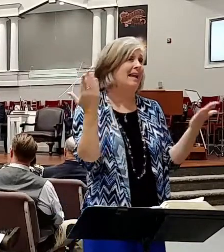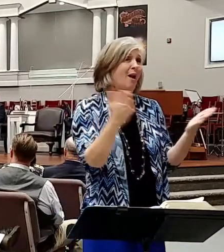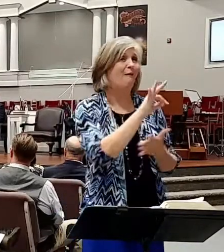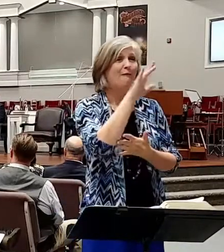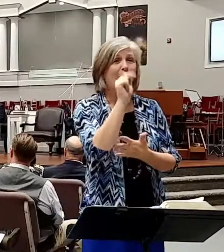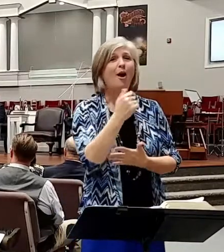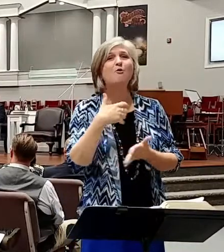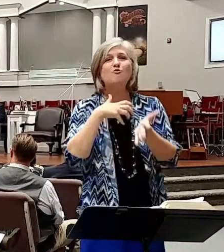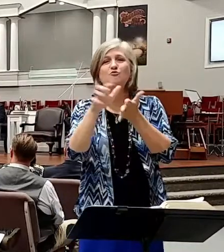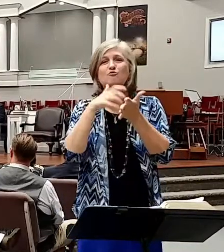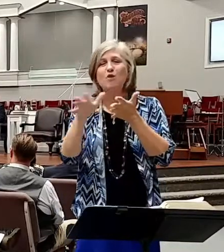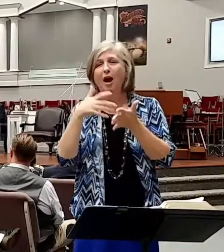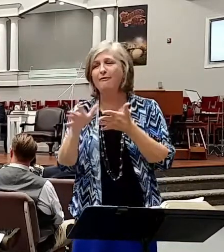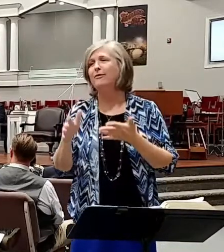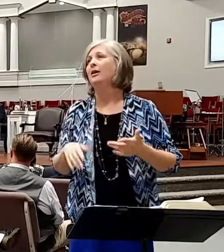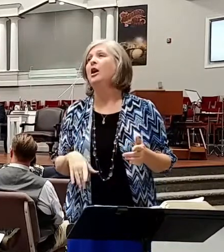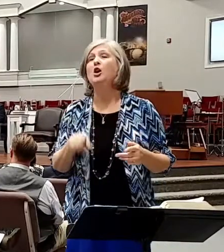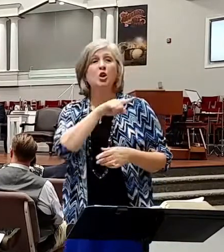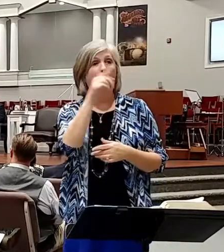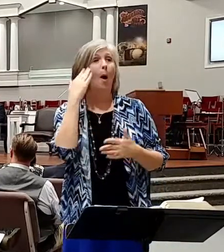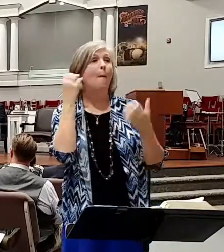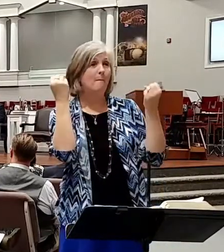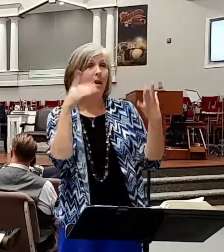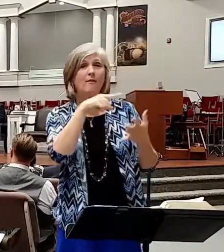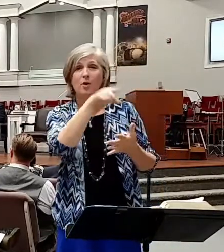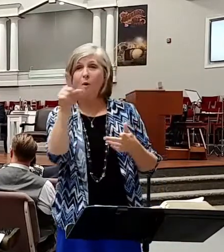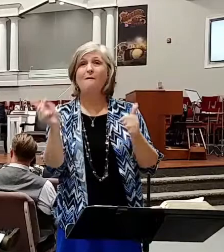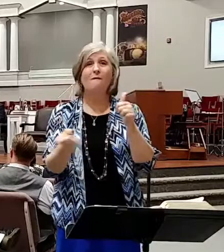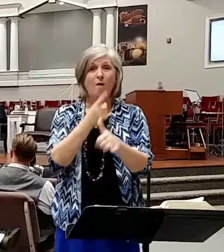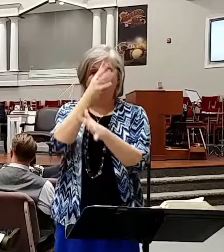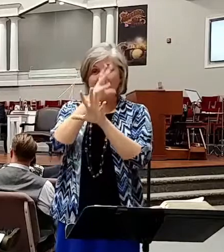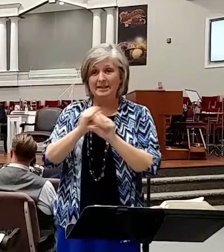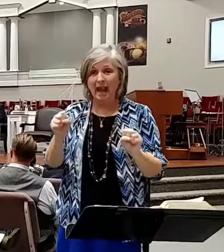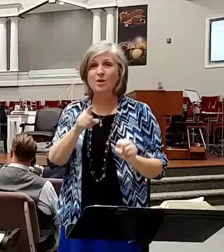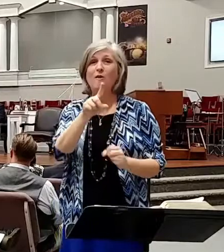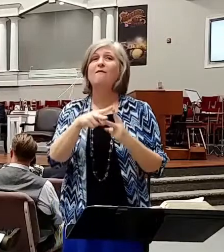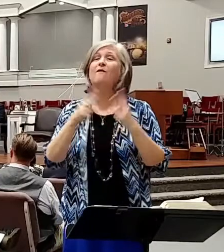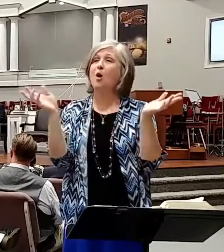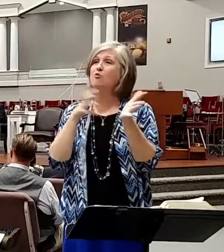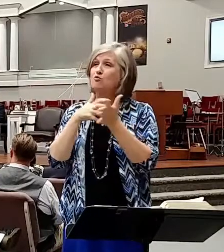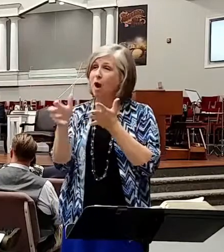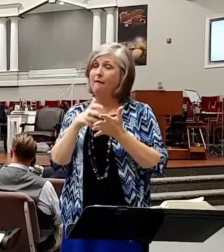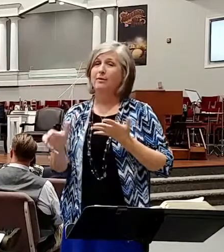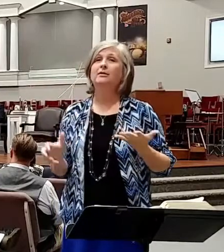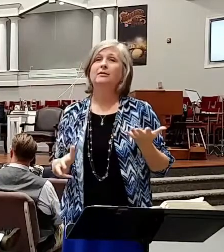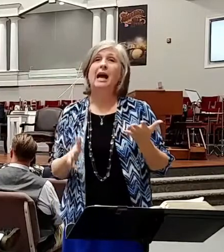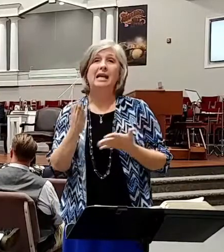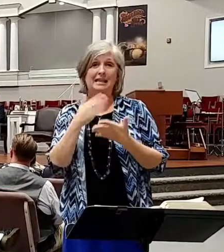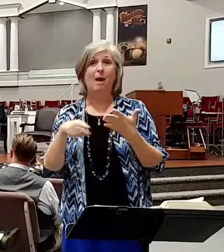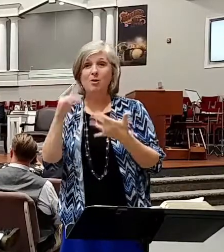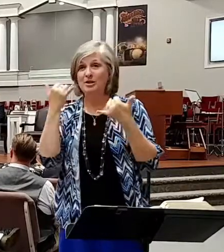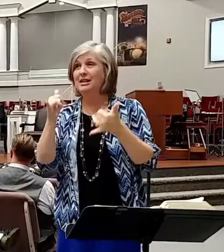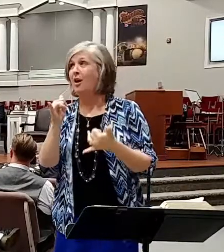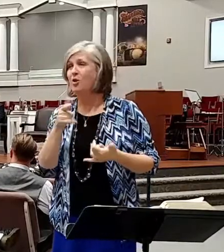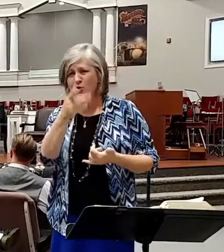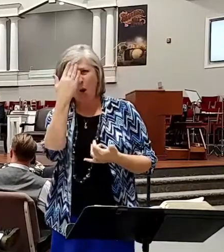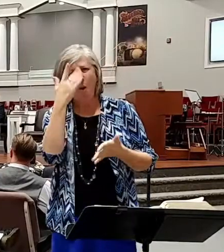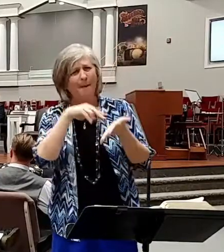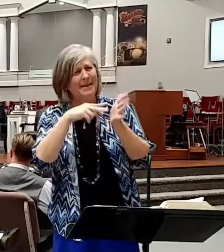edges. Do you know many of y'all when you first got saved was real rough around the edges? Some of y'all are now. Do y'all know what I'm talking about? Say amen. You understand?